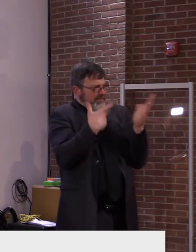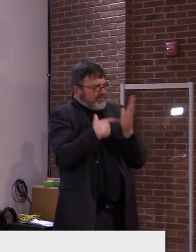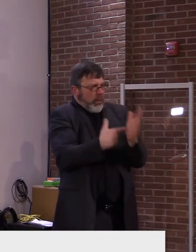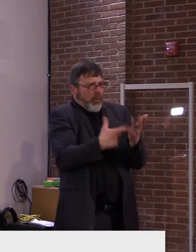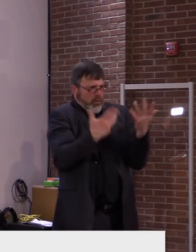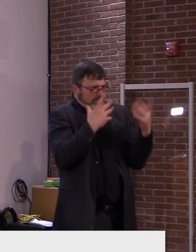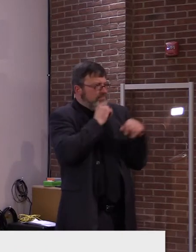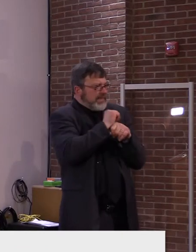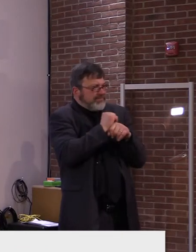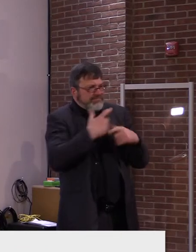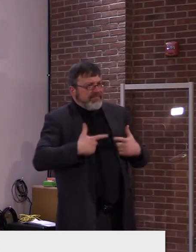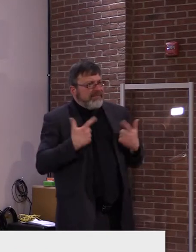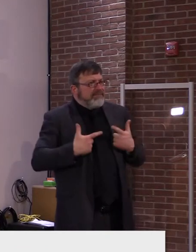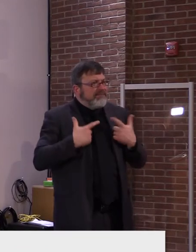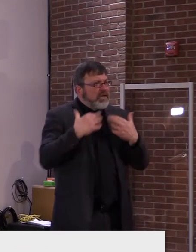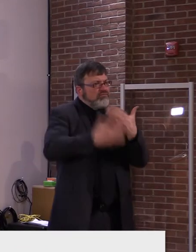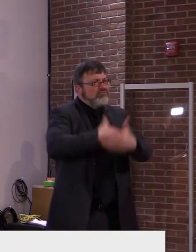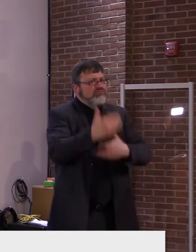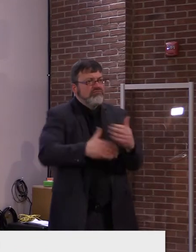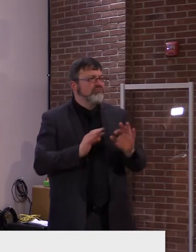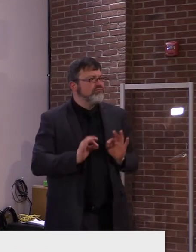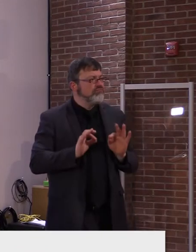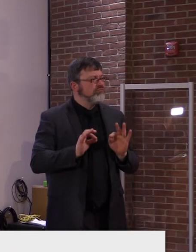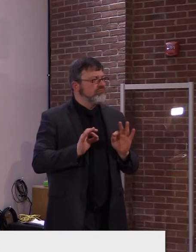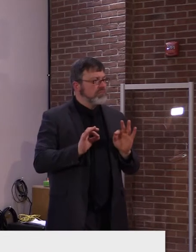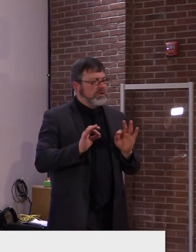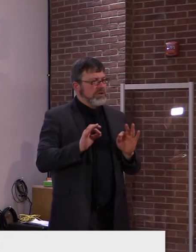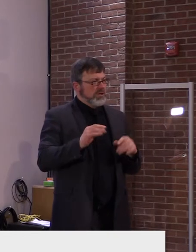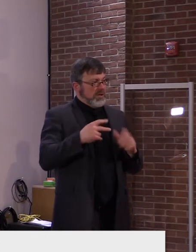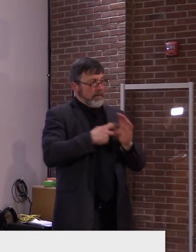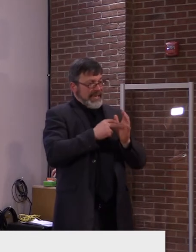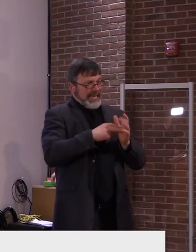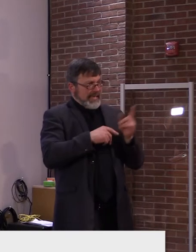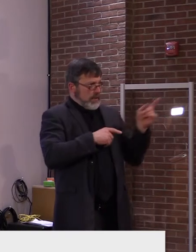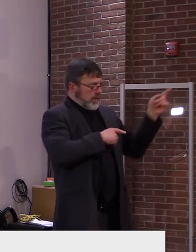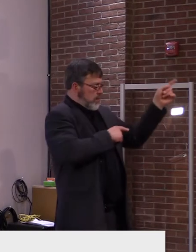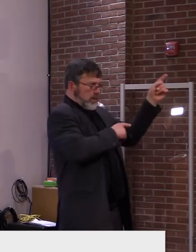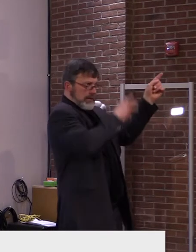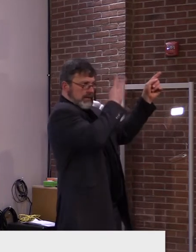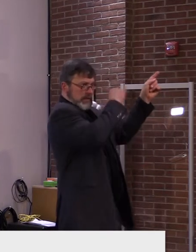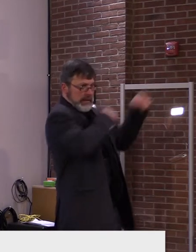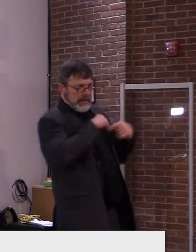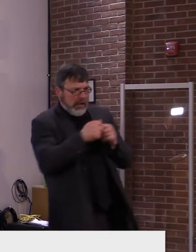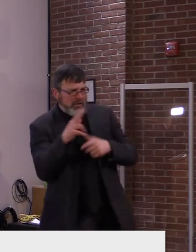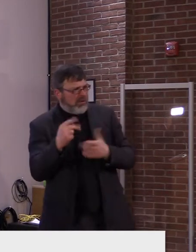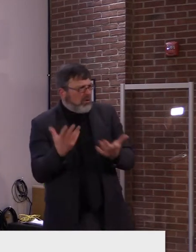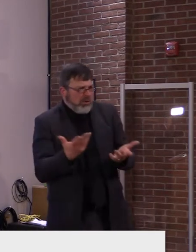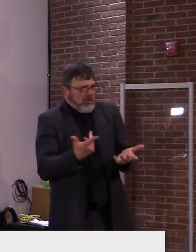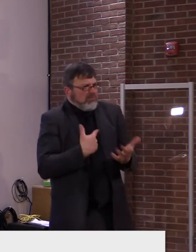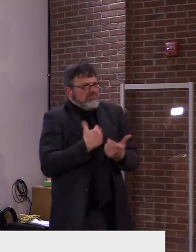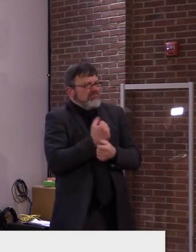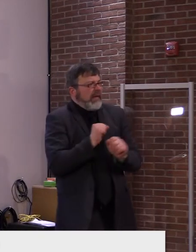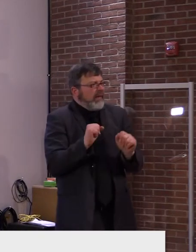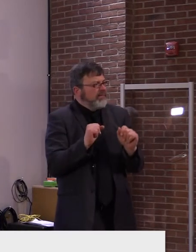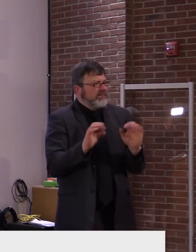respects, uh, and, uh, we don't intend to change our guideline, uh, at this point in time, but, uh, secretary French.